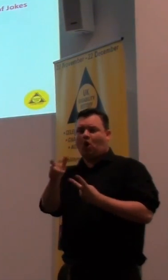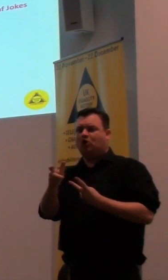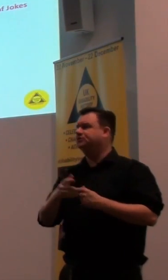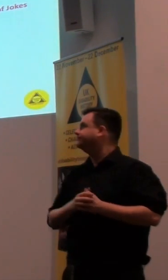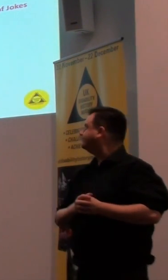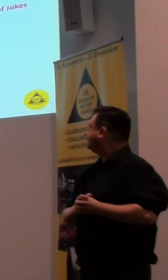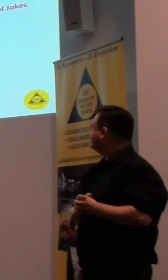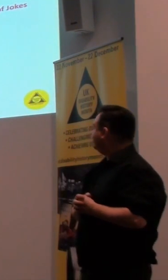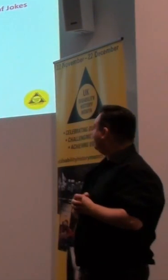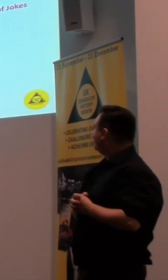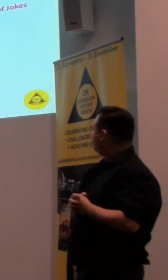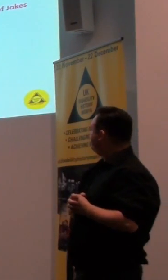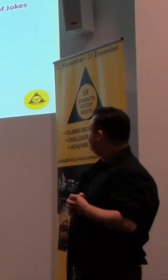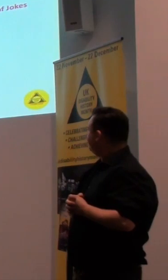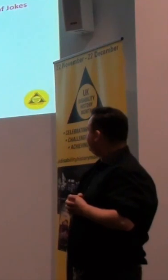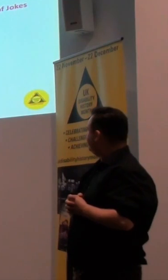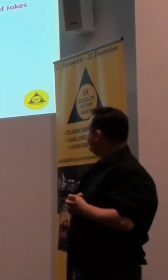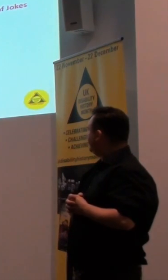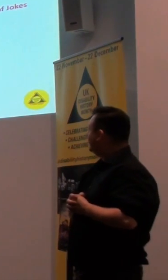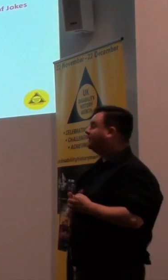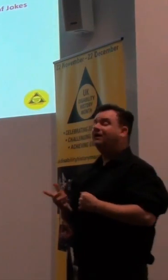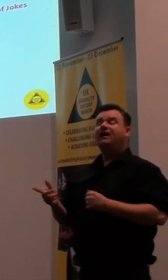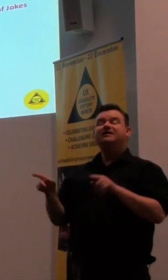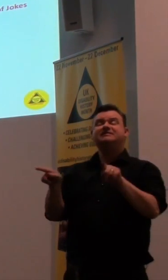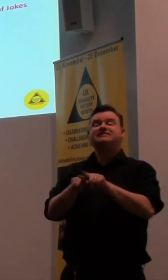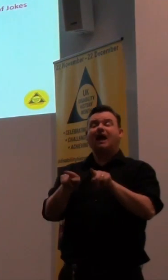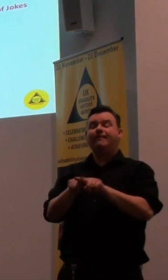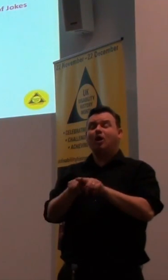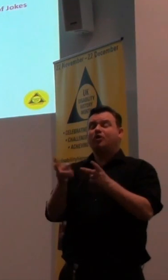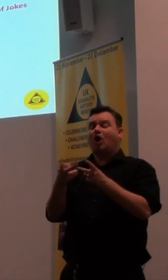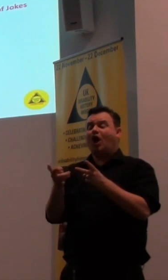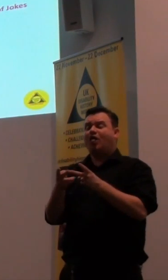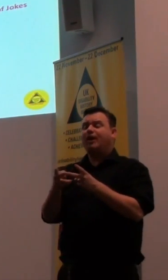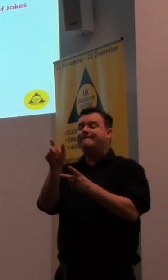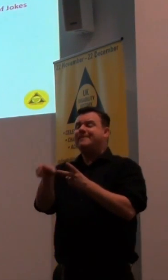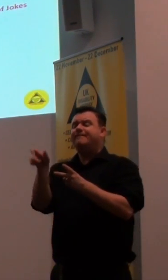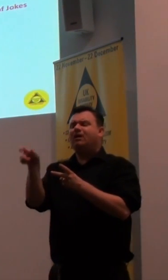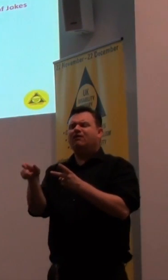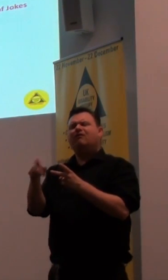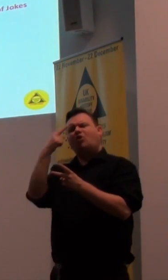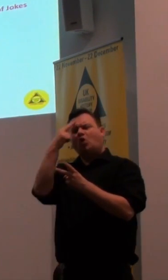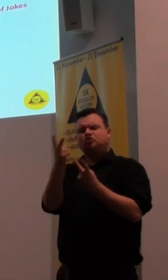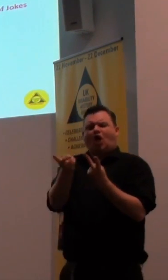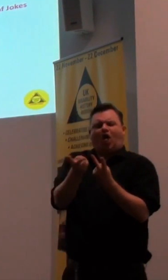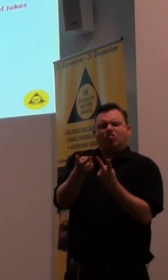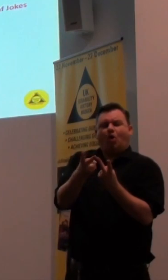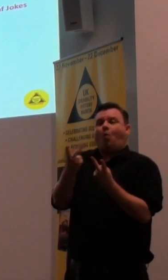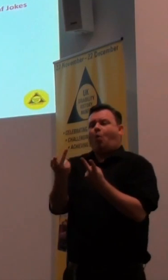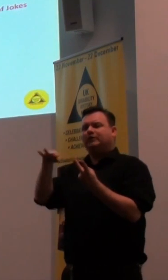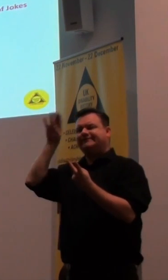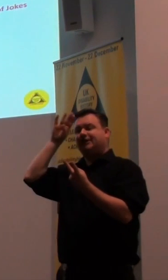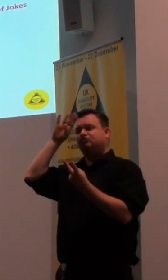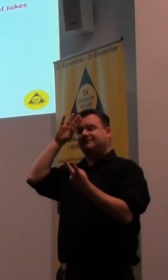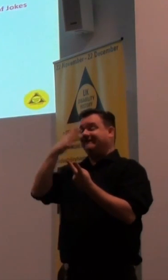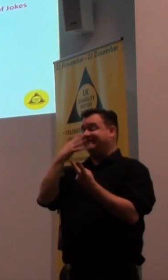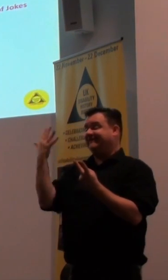of course, that goes on particularly for people who are other or dangerous, who were decided from 12, 50 onwards were